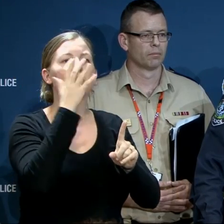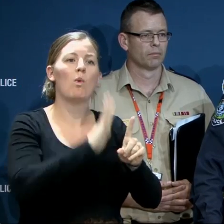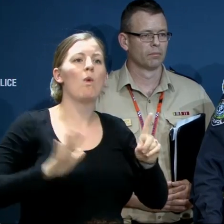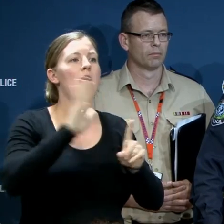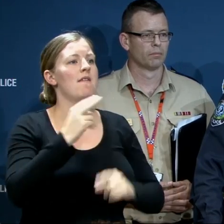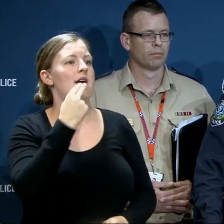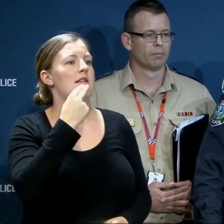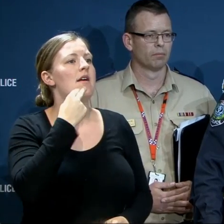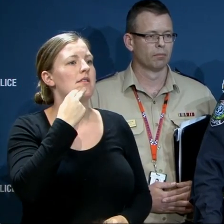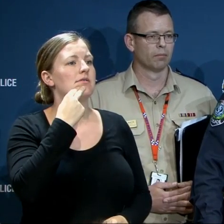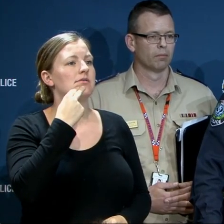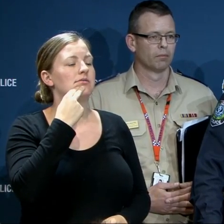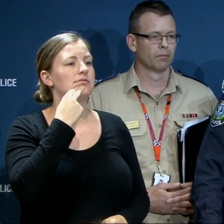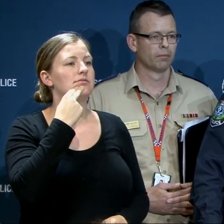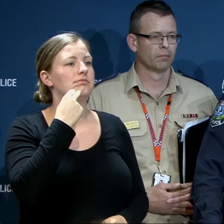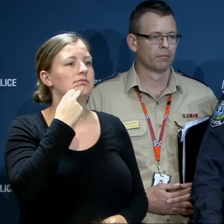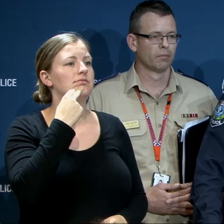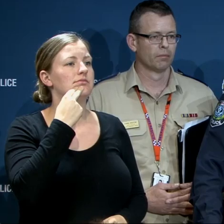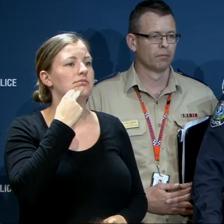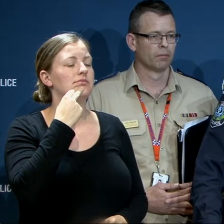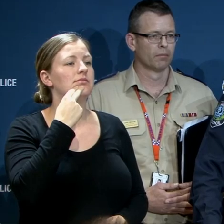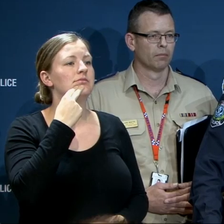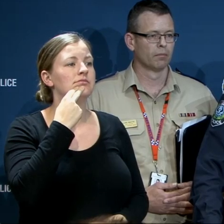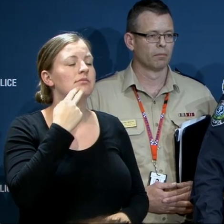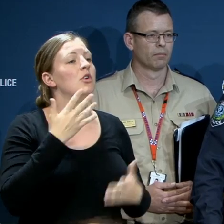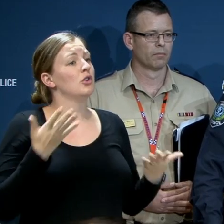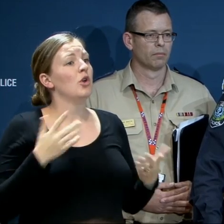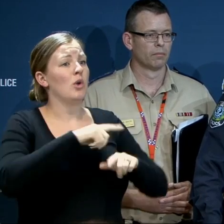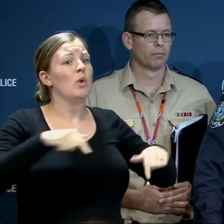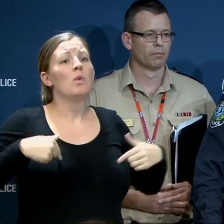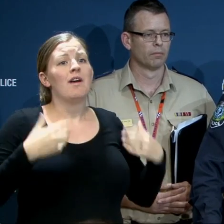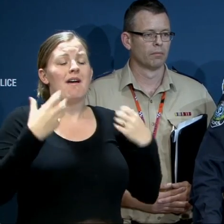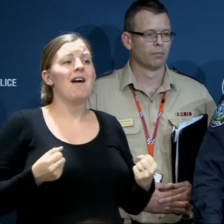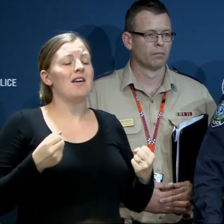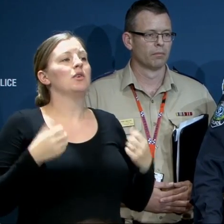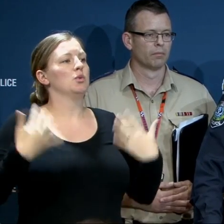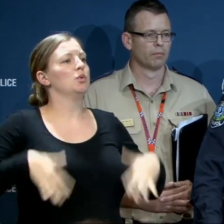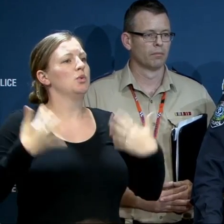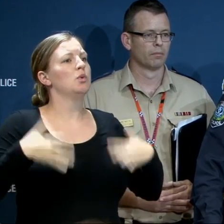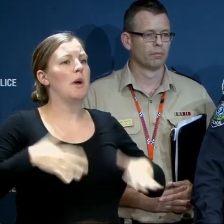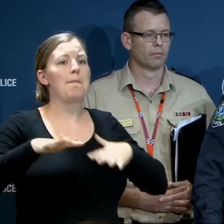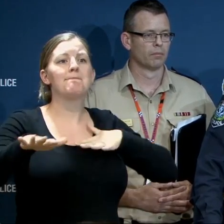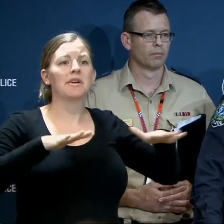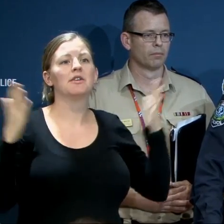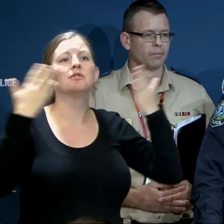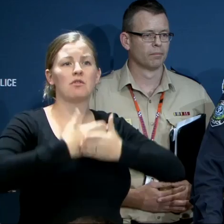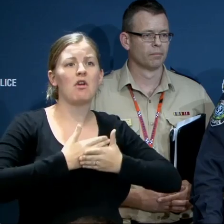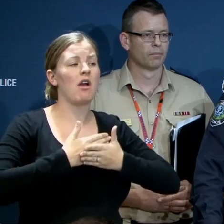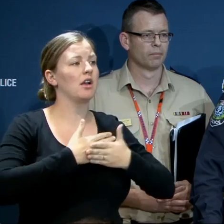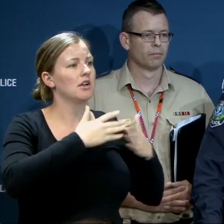metropolitan area and bring into question our capacity to immediately deal with those issues as they arise.